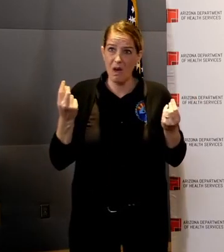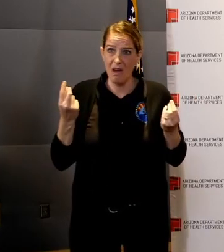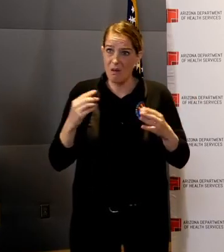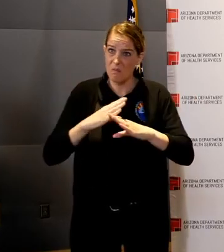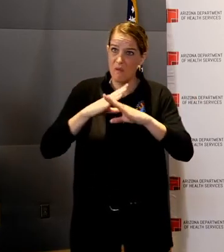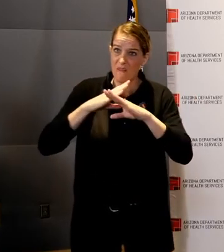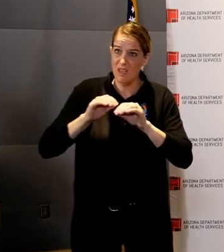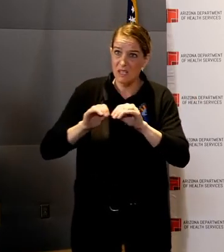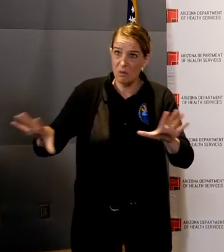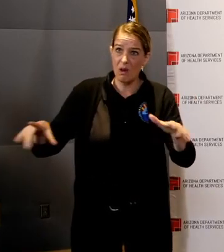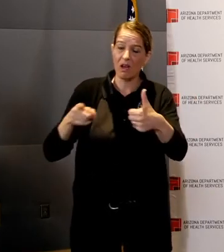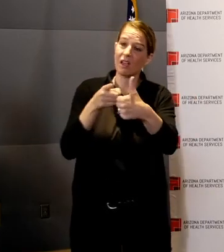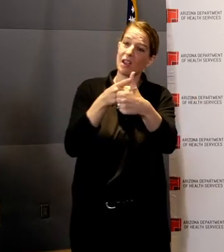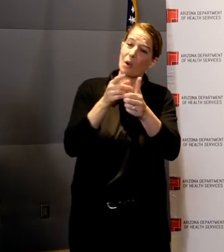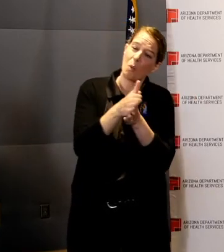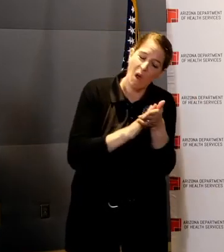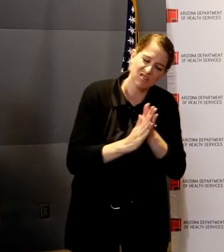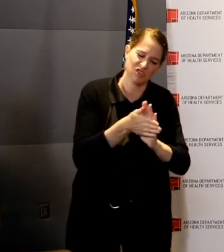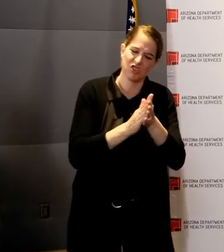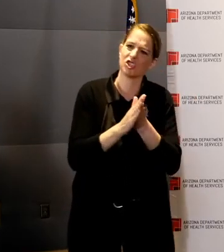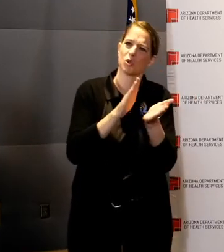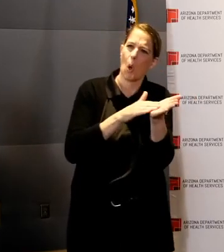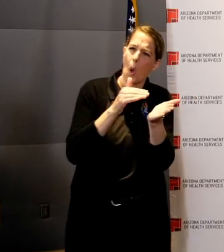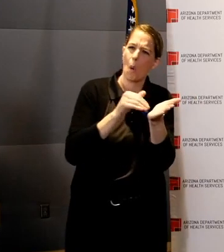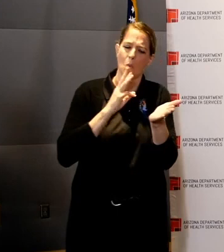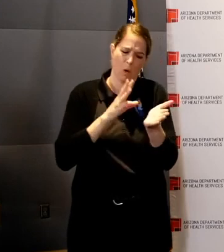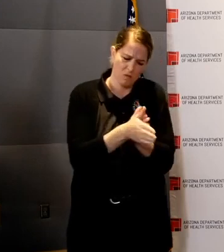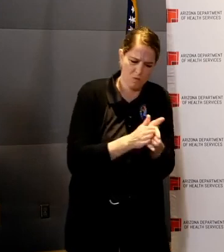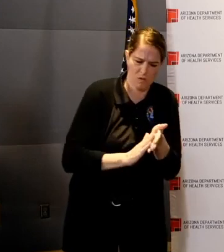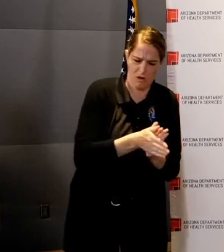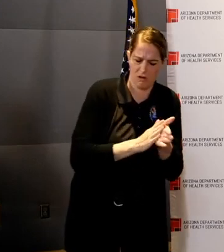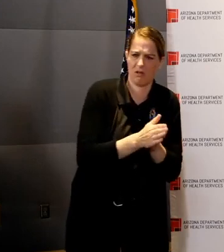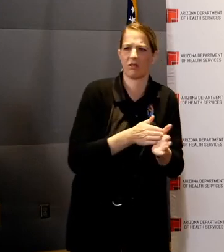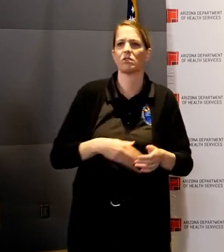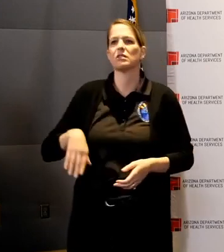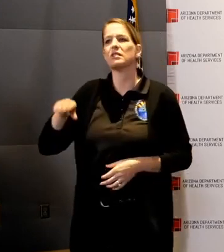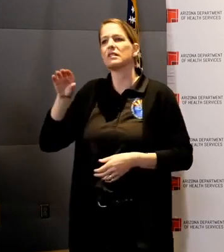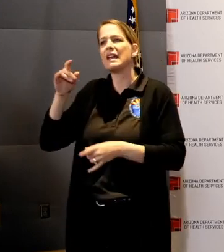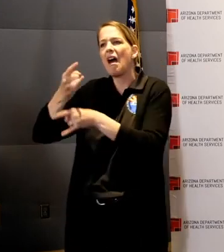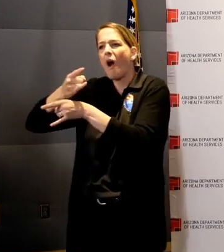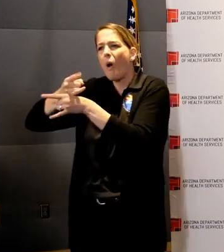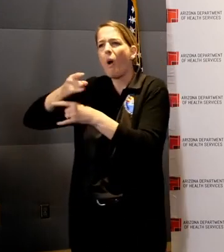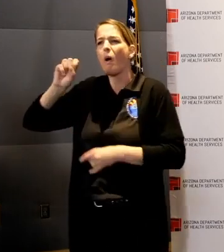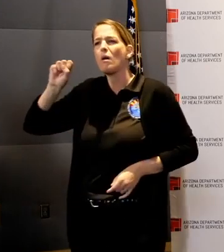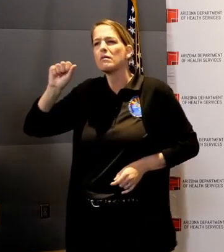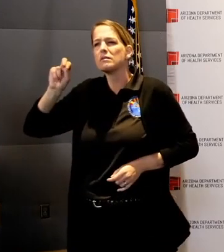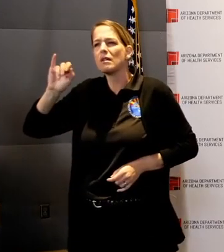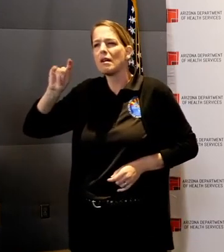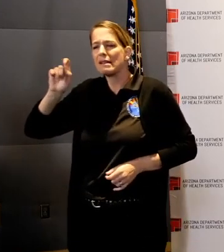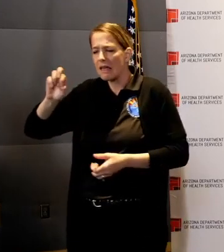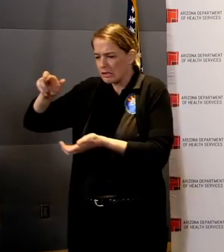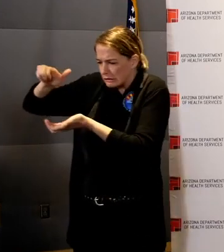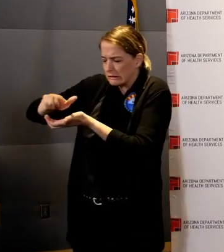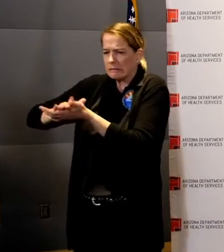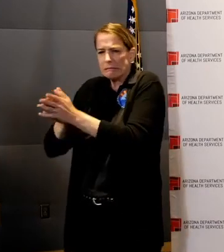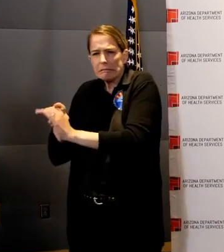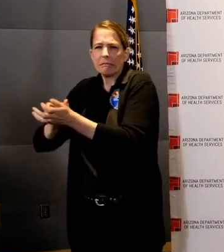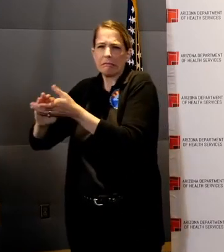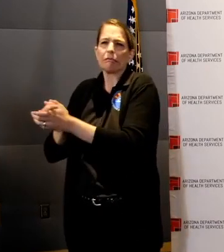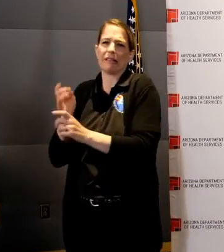water or used an alcohol-based hand sanitizer. Avoid touching your eyes, nose, and mouth with unwashed hands.